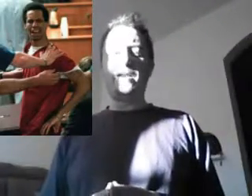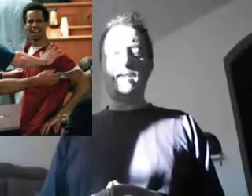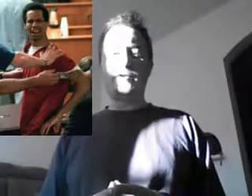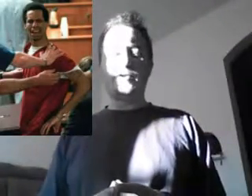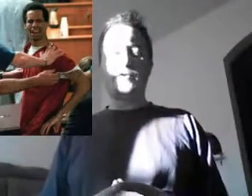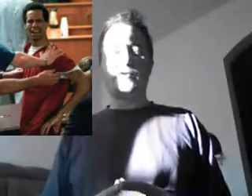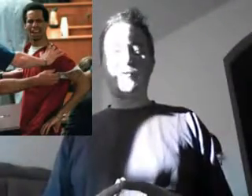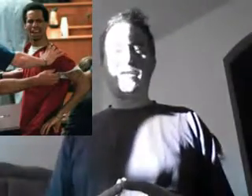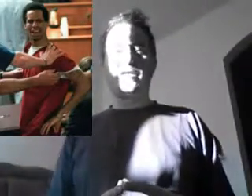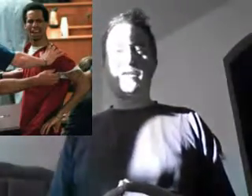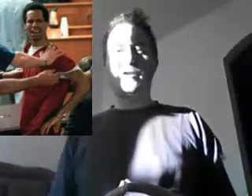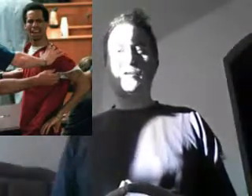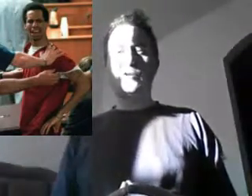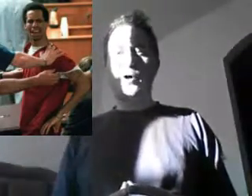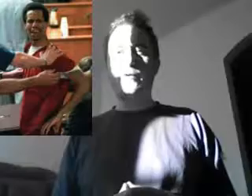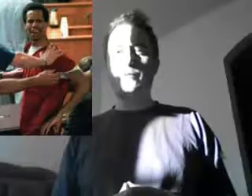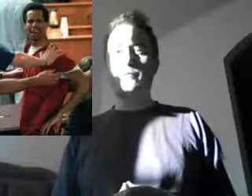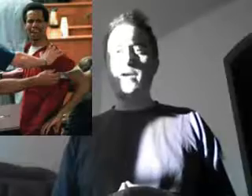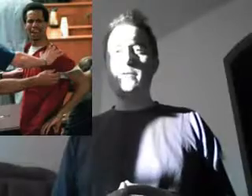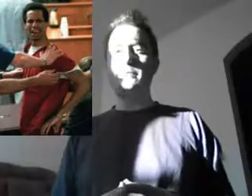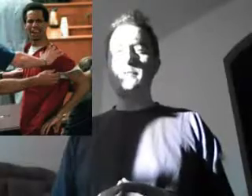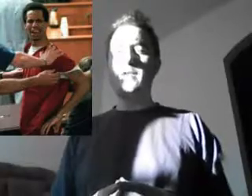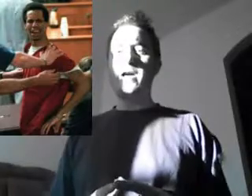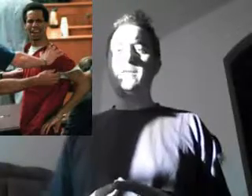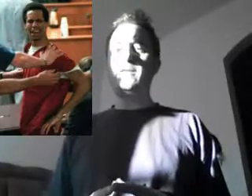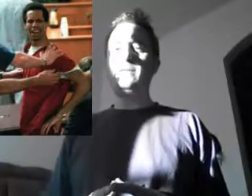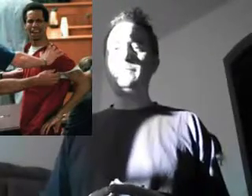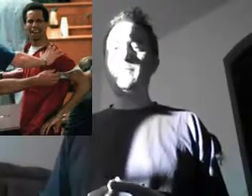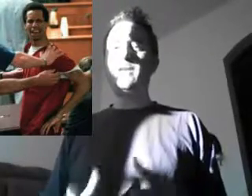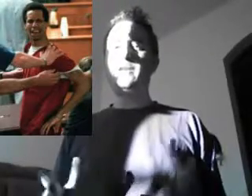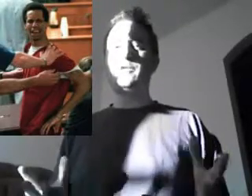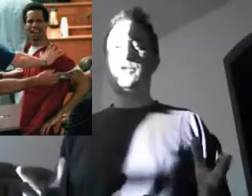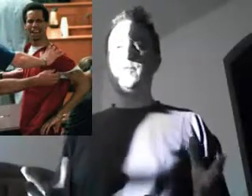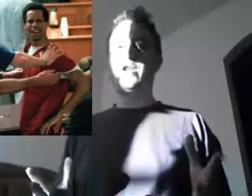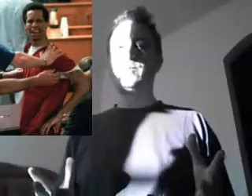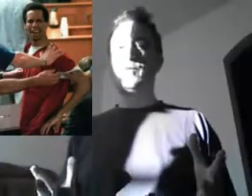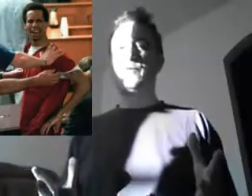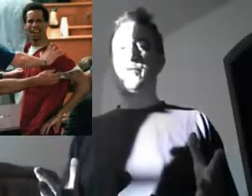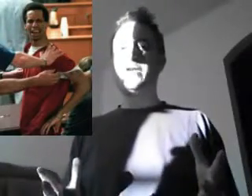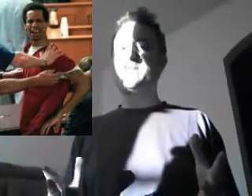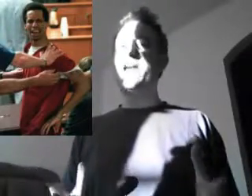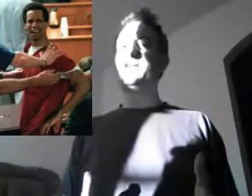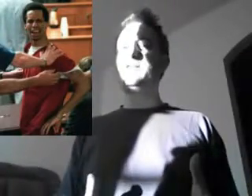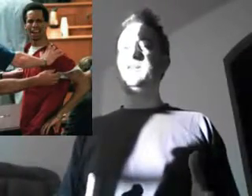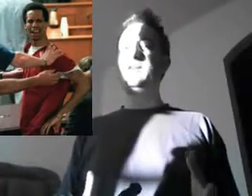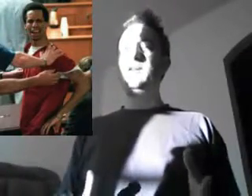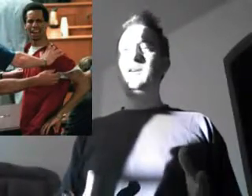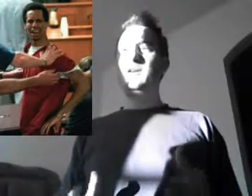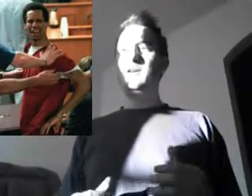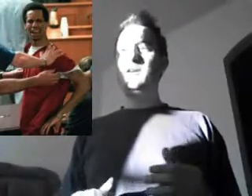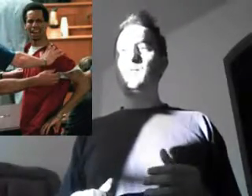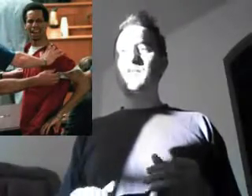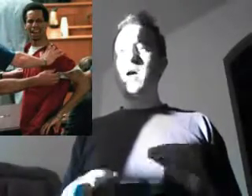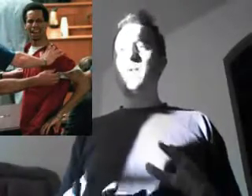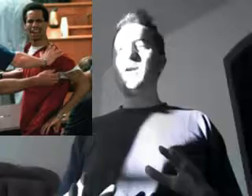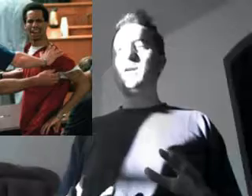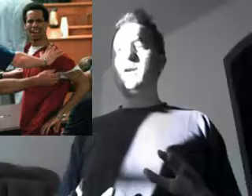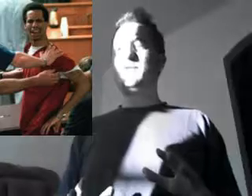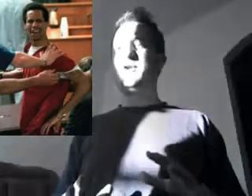19 years old, so he's an adult, right? At 19, he is responsible for his actions. He was competent enough to